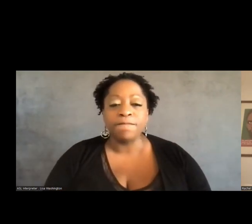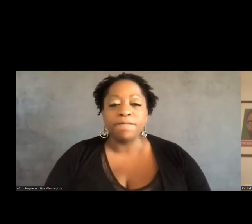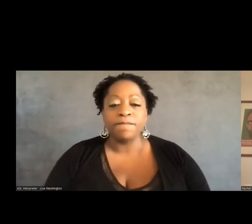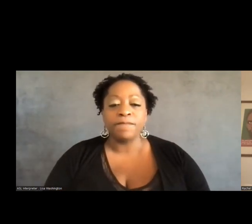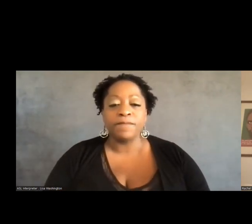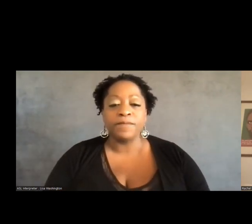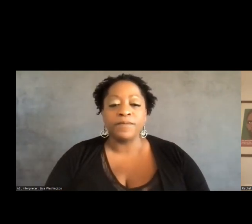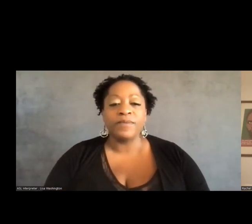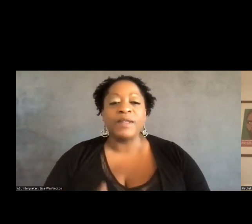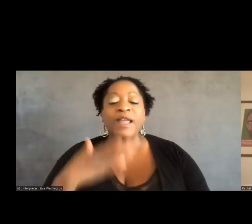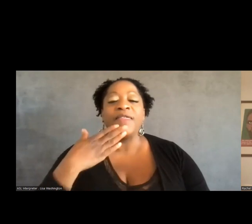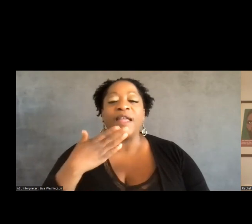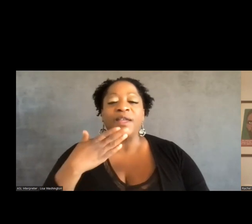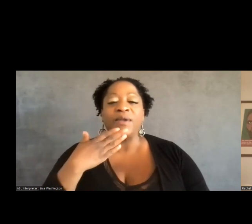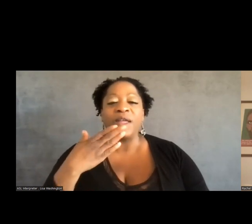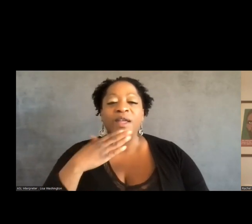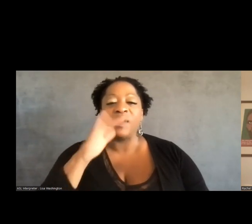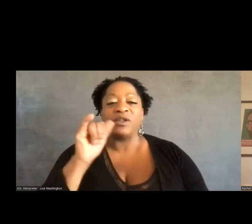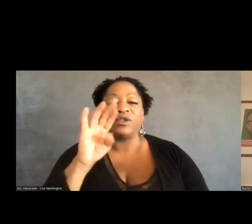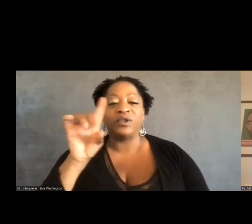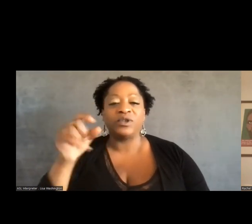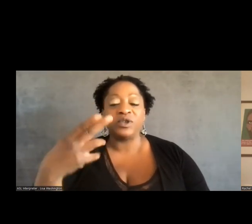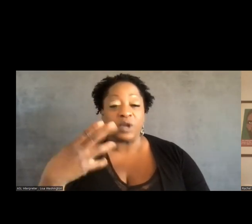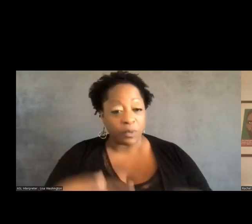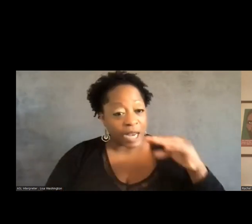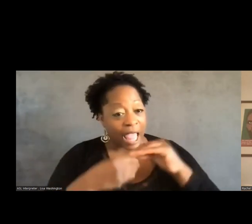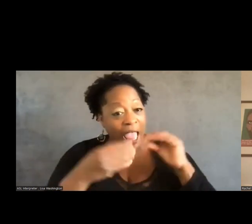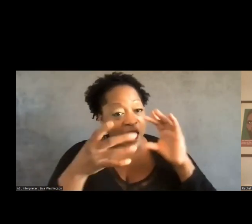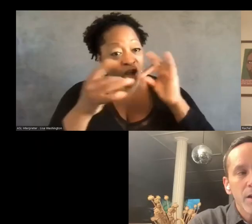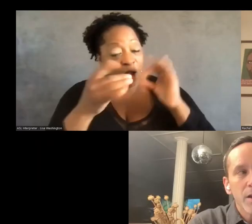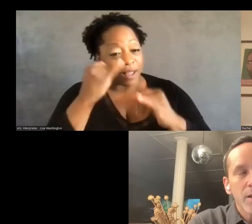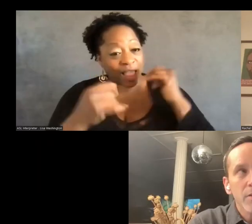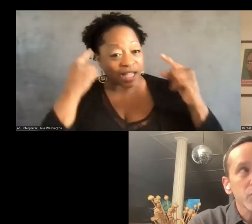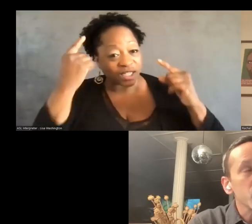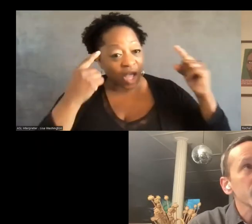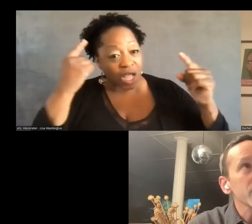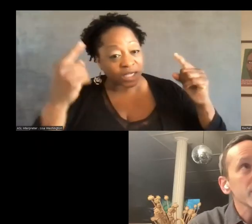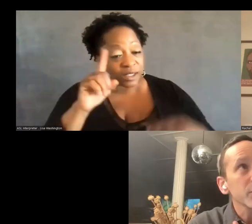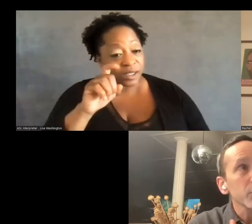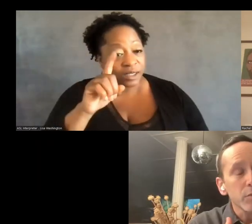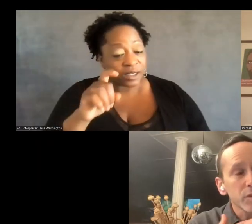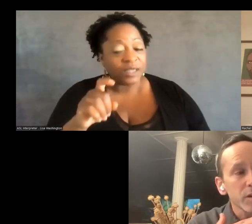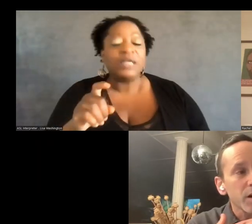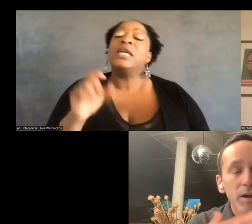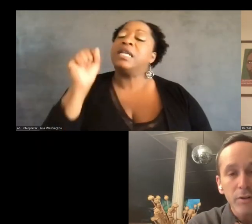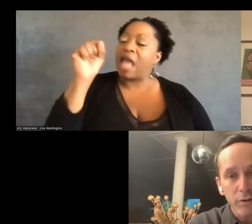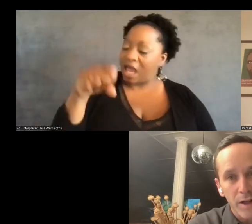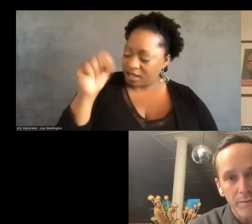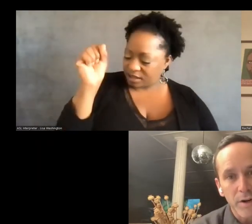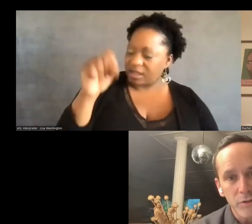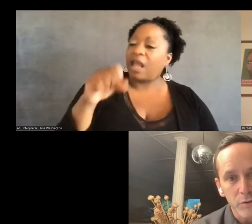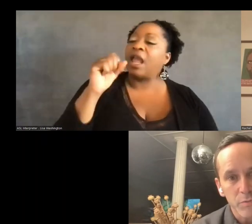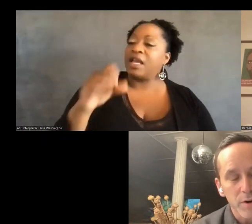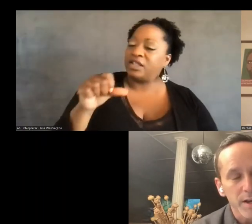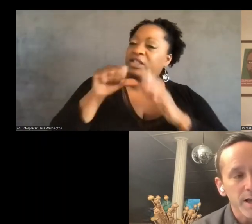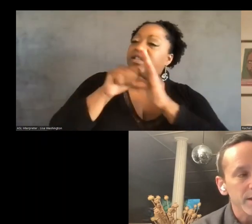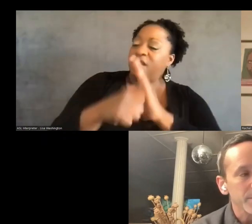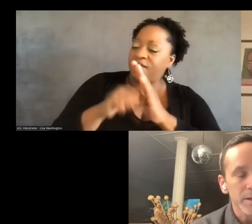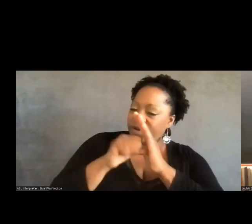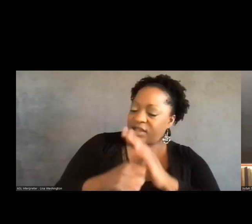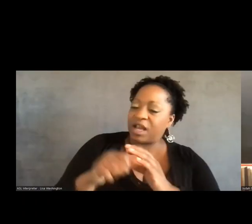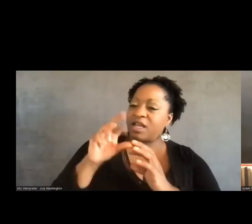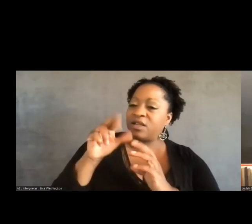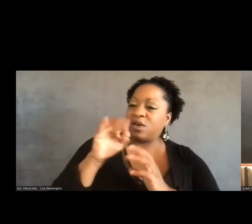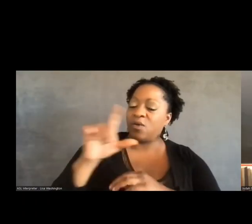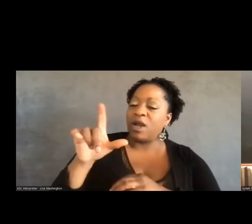Yeah, thank you. Oh, ahead, Judah. Do you want to add last thoughts? Just to, to underline Rachel's point,